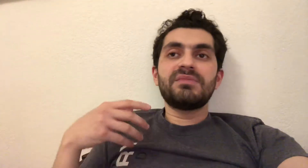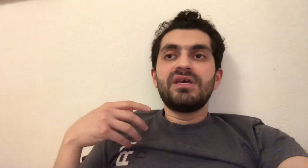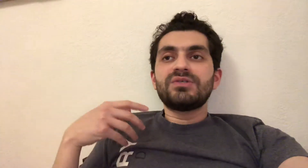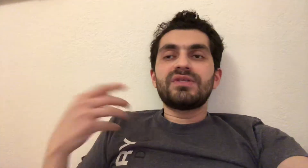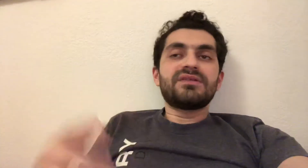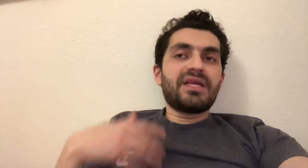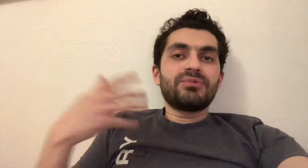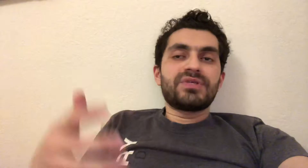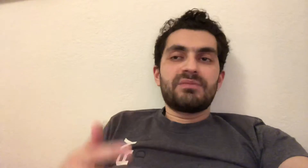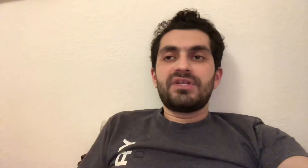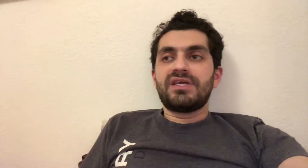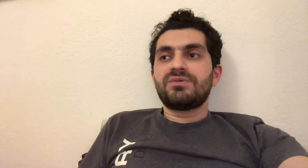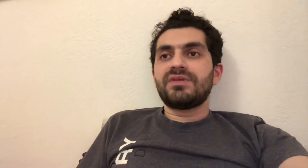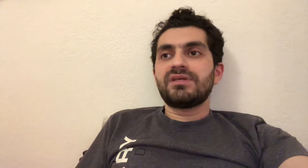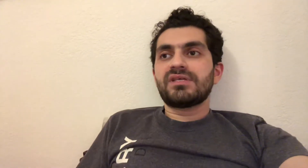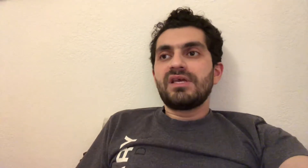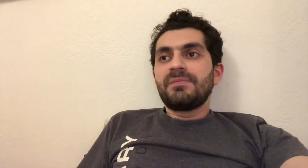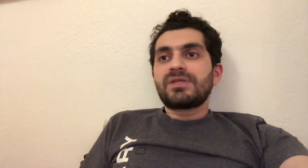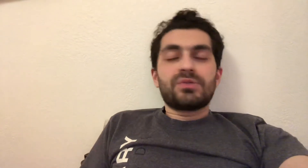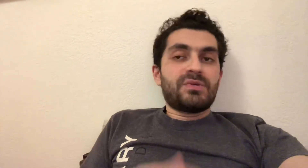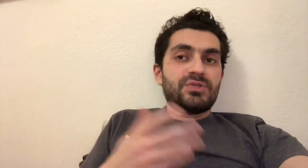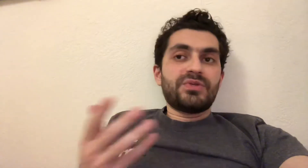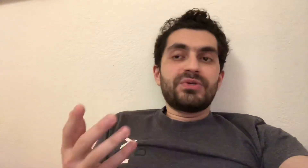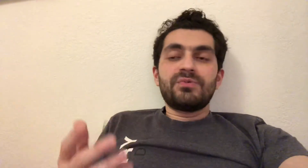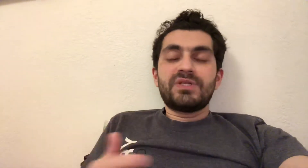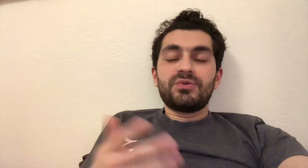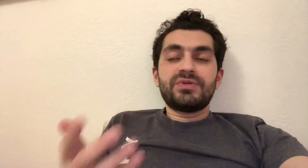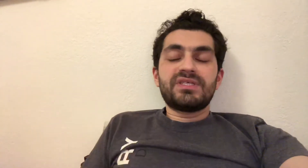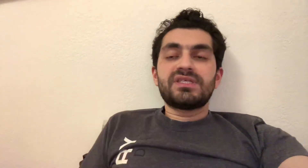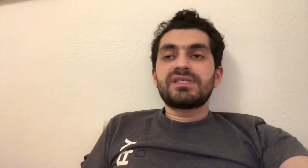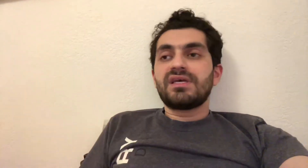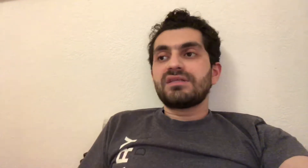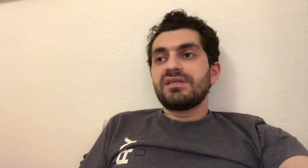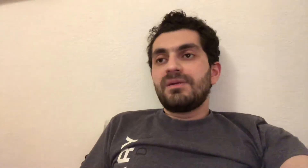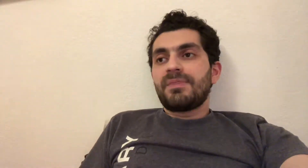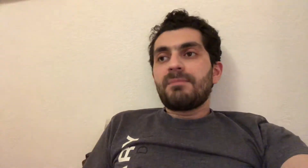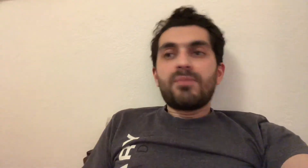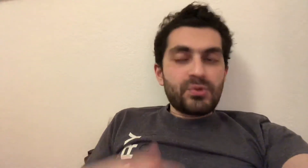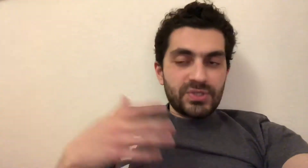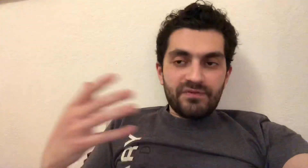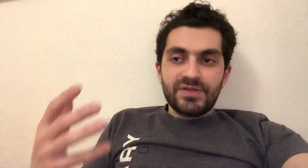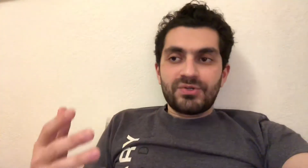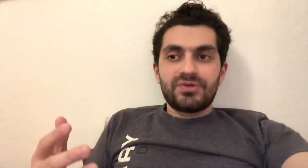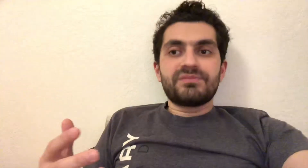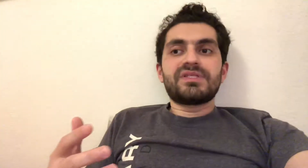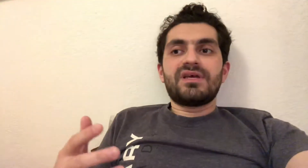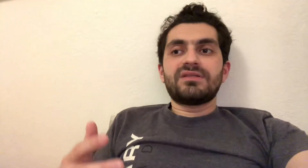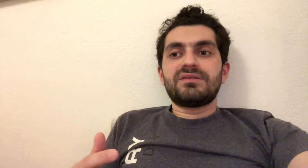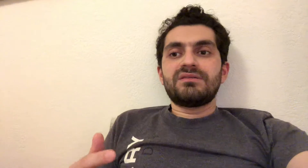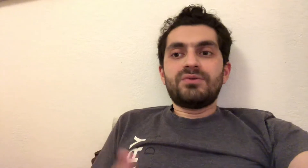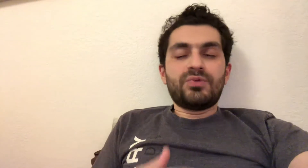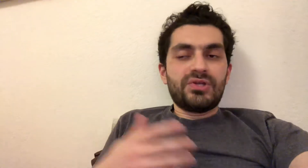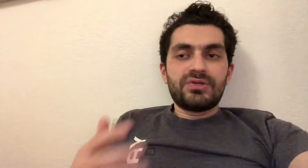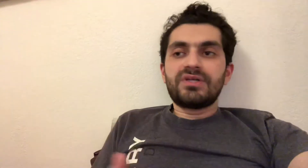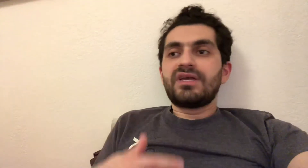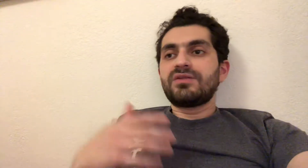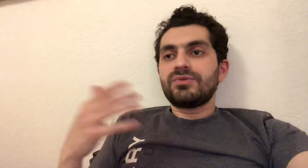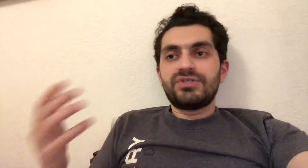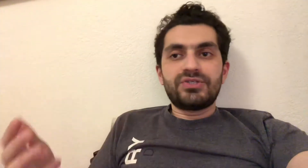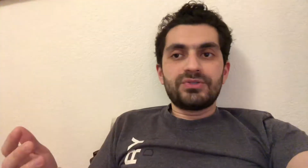so that they're able to communicate with us. So what you will know, what you will notice is that most of the terms that you will learn and you will teach